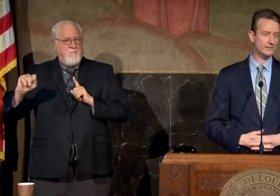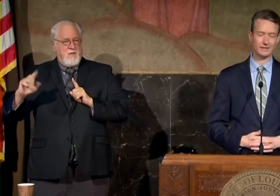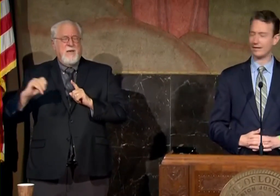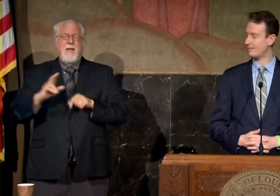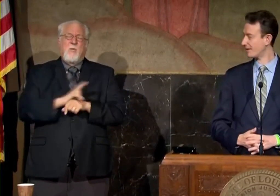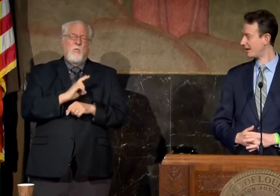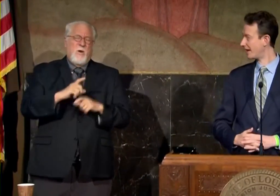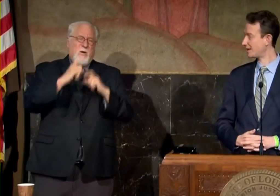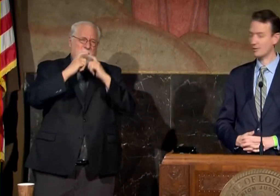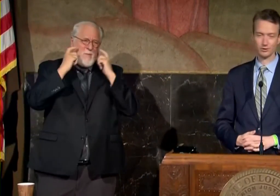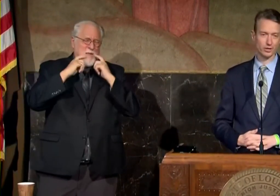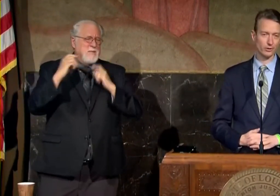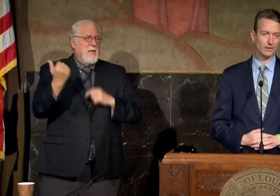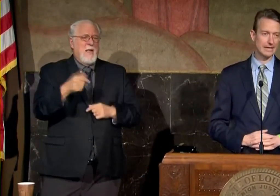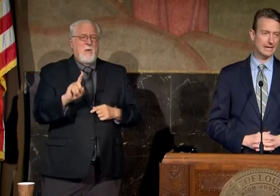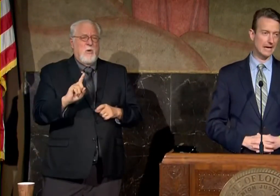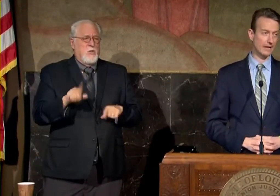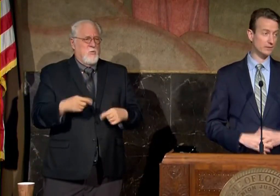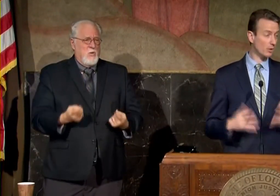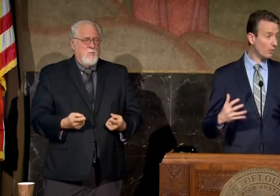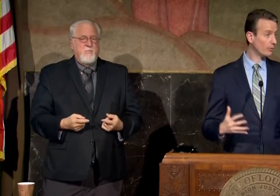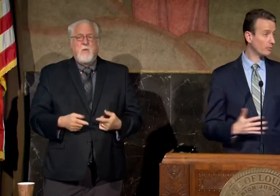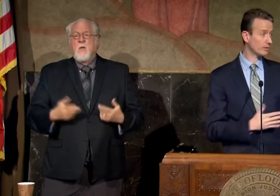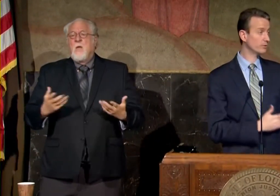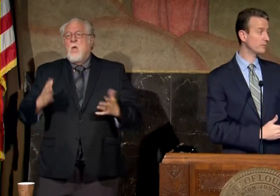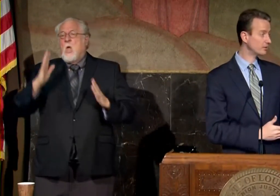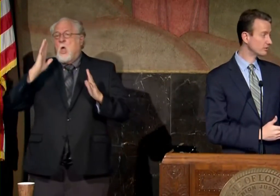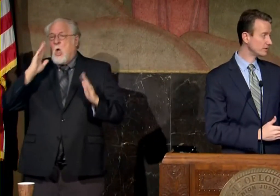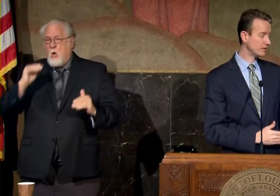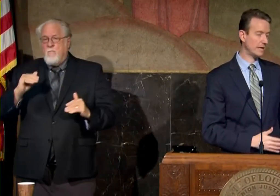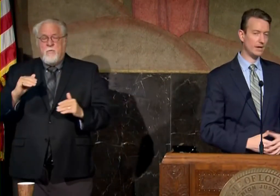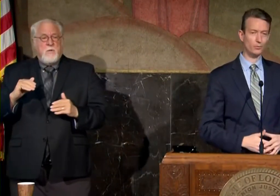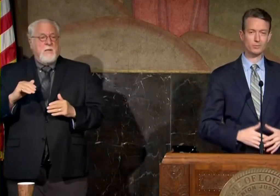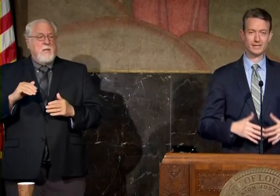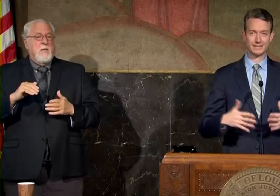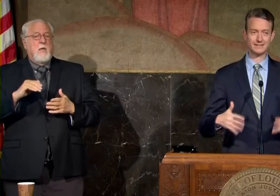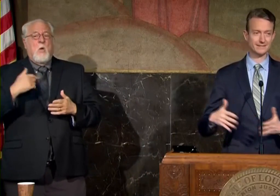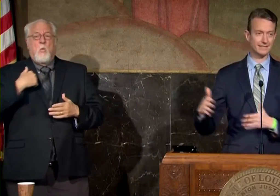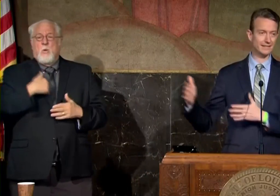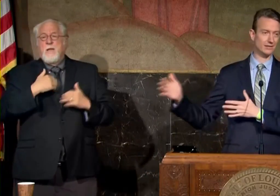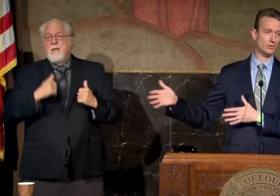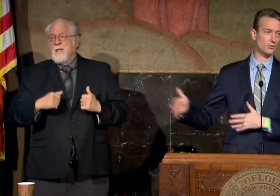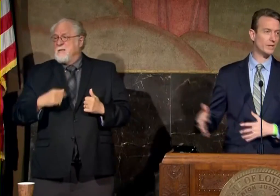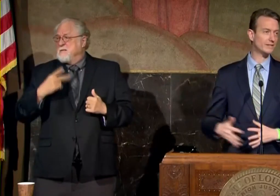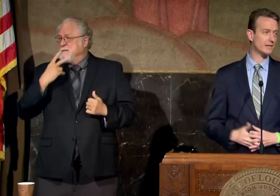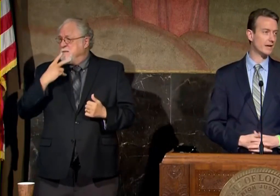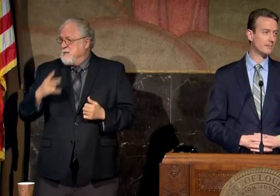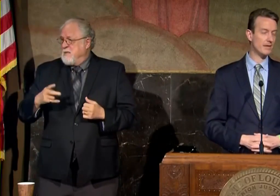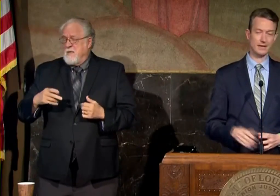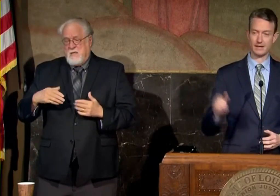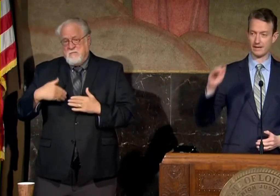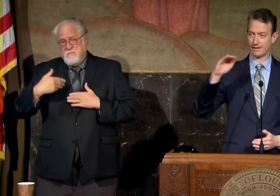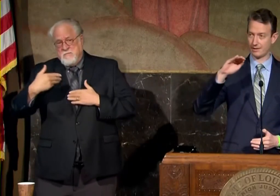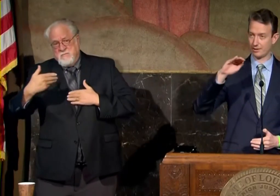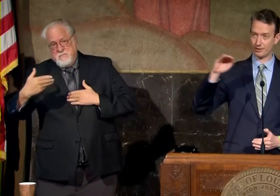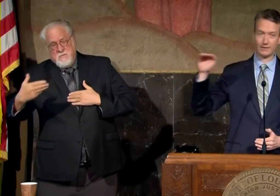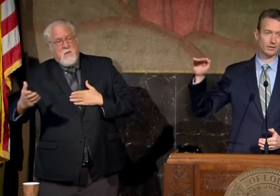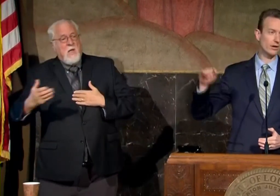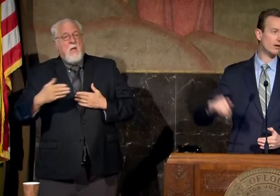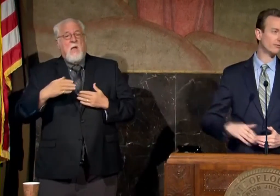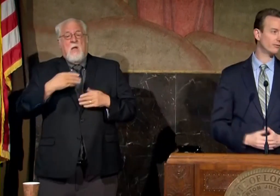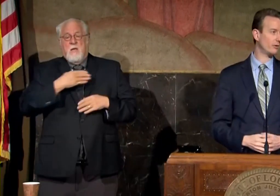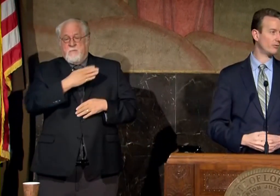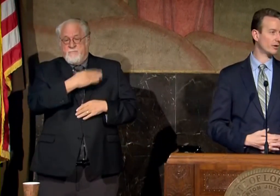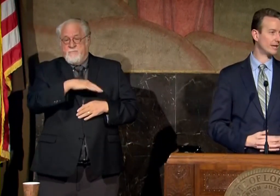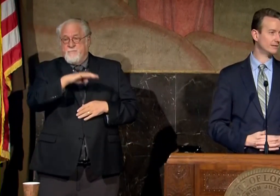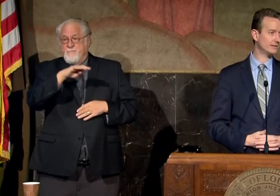a mask anywhere you go uh so we're hopeful that with those measures uh we'll begin to see you know in a week's time uh a leveling